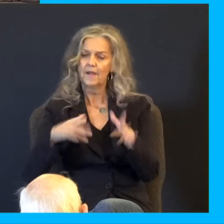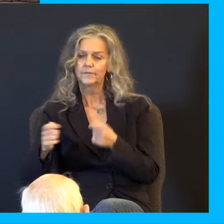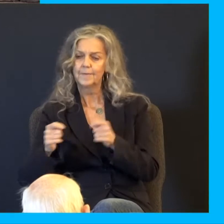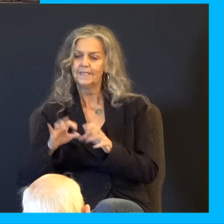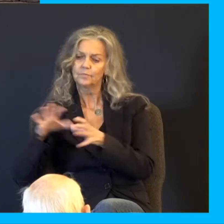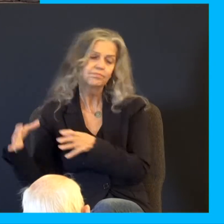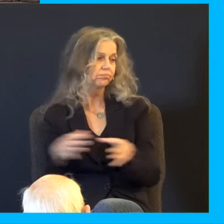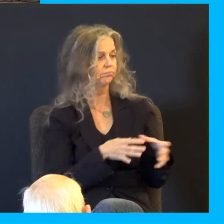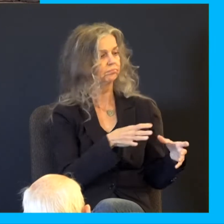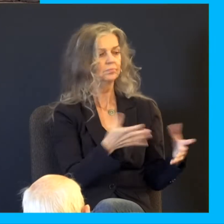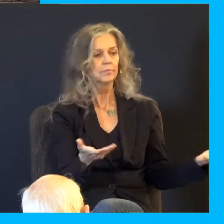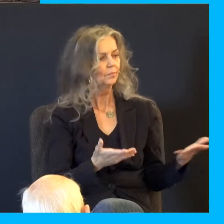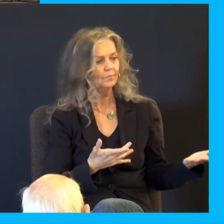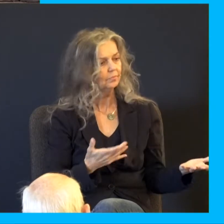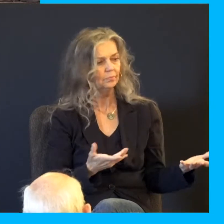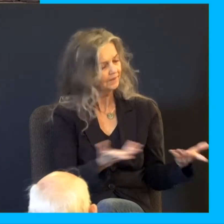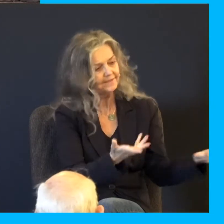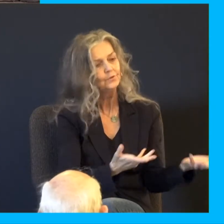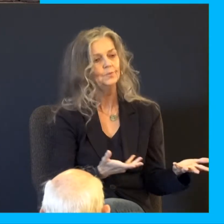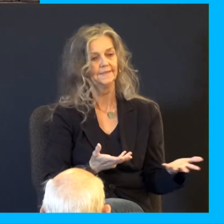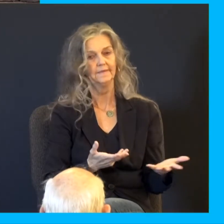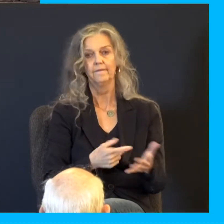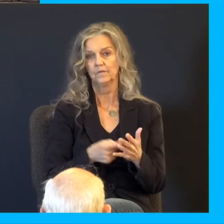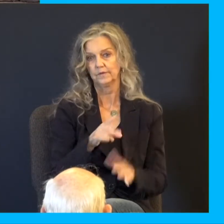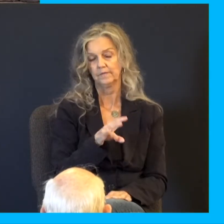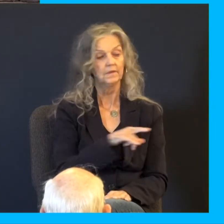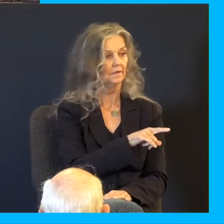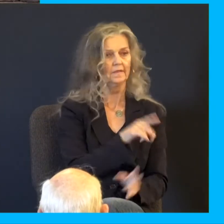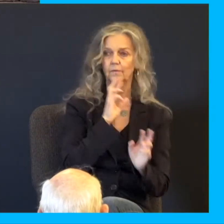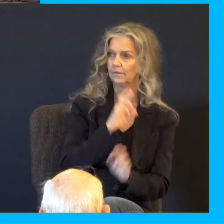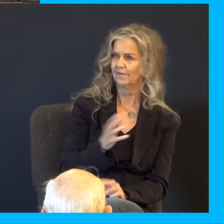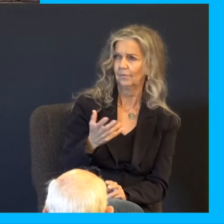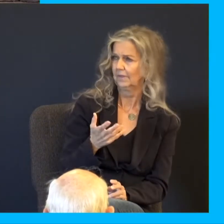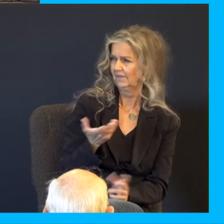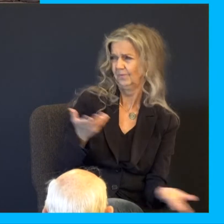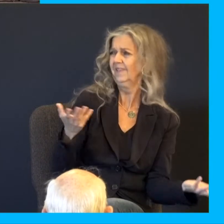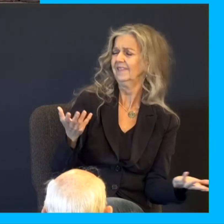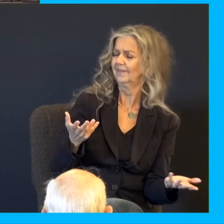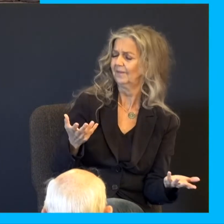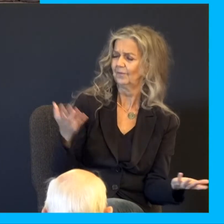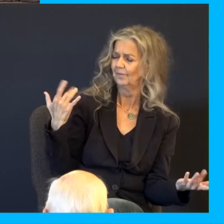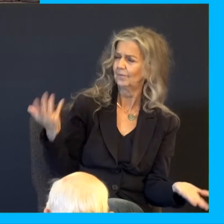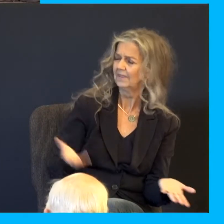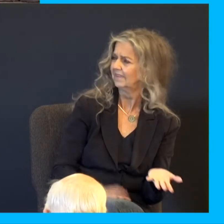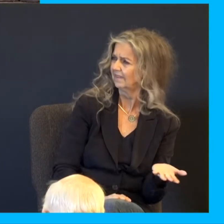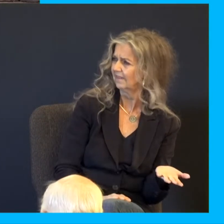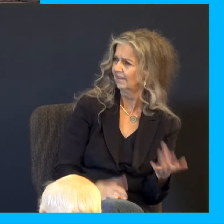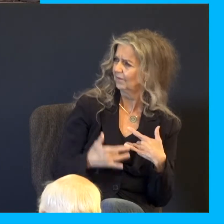what? And you remember what he was told. Verse 7, And they said unto him, M, ma, wherefore? Wherefore saith my Lord